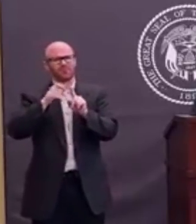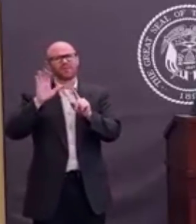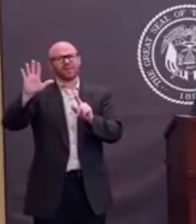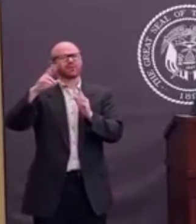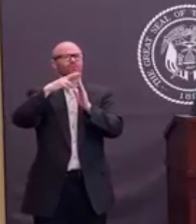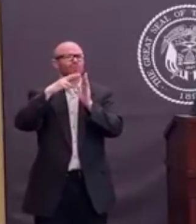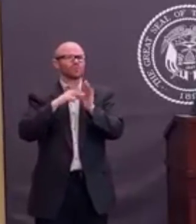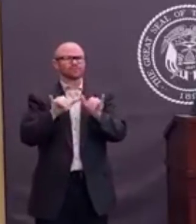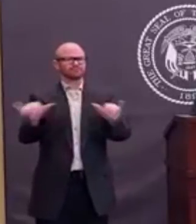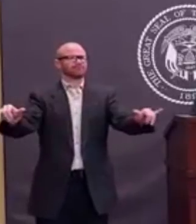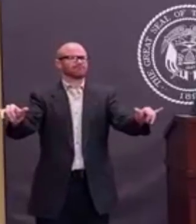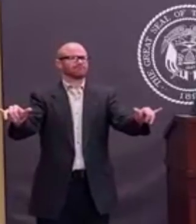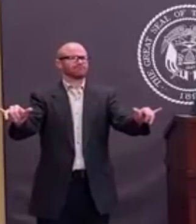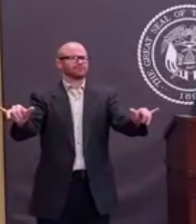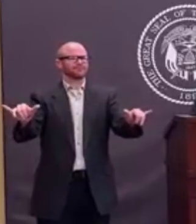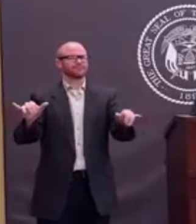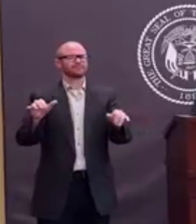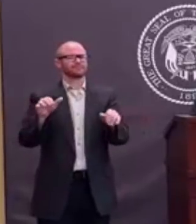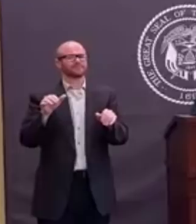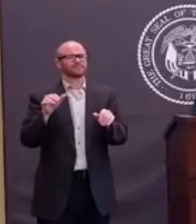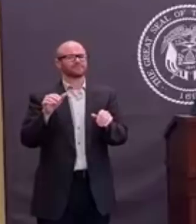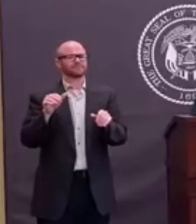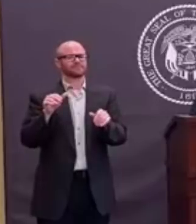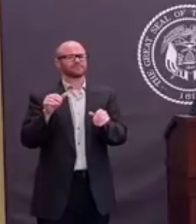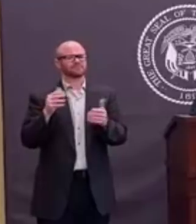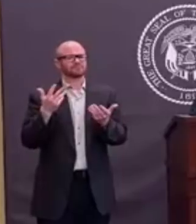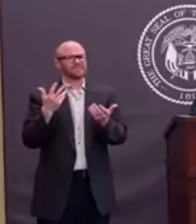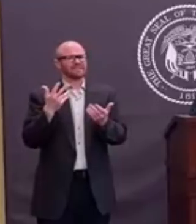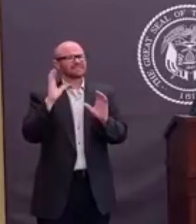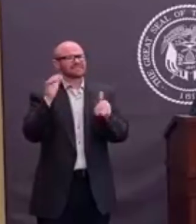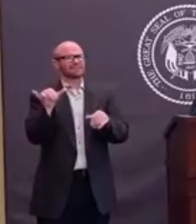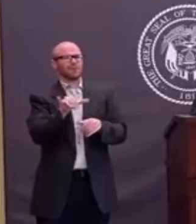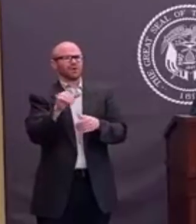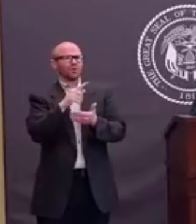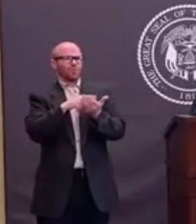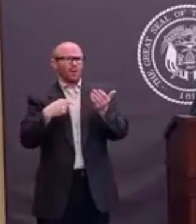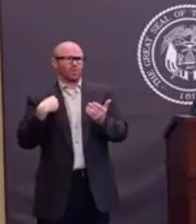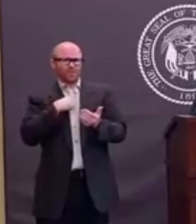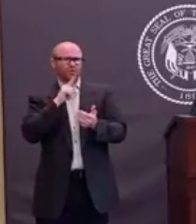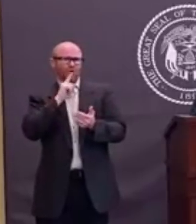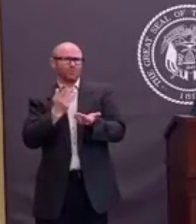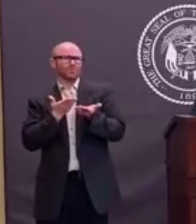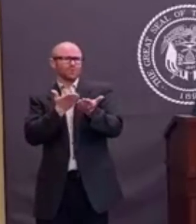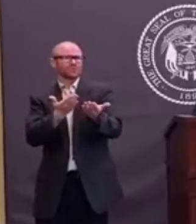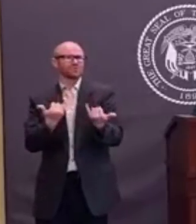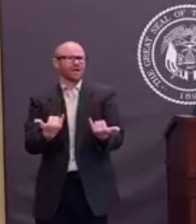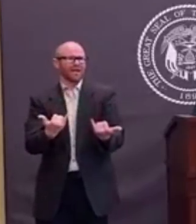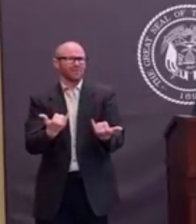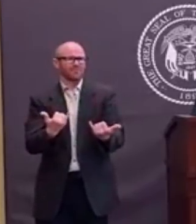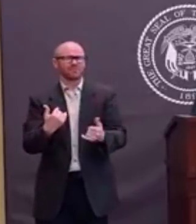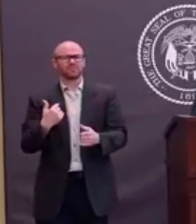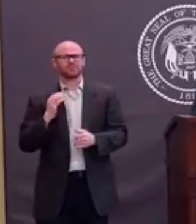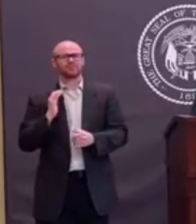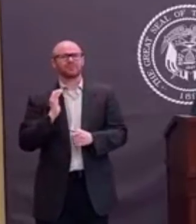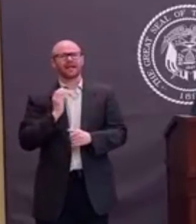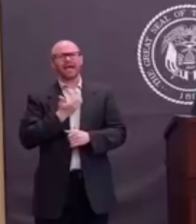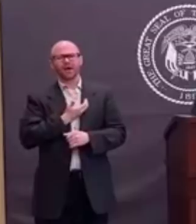that is very similar to what we're proposing here. We think ours is a little